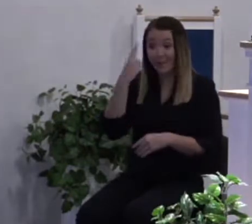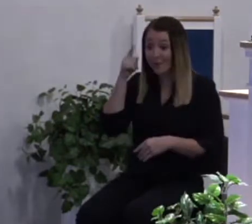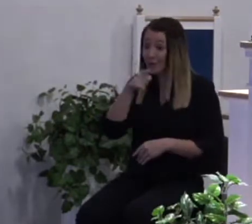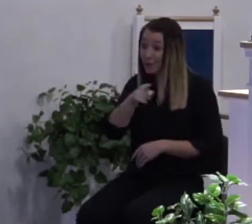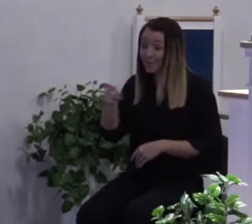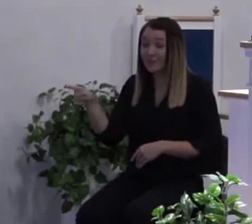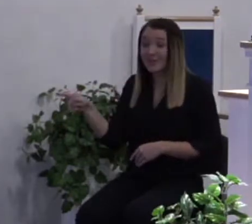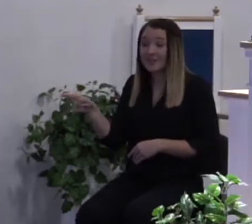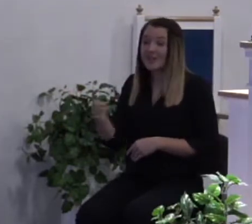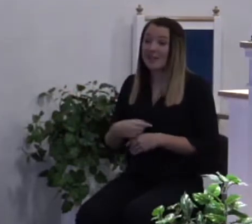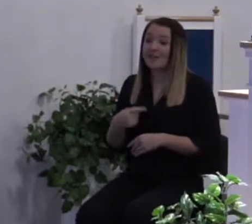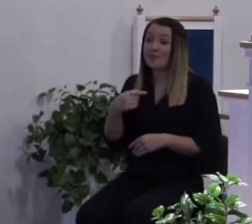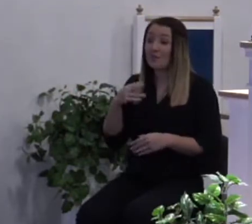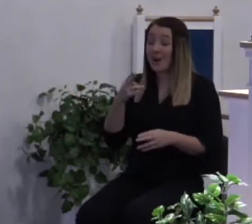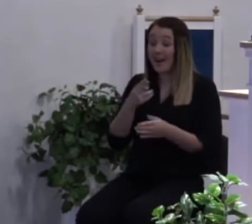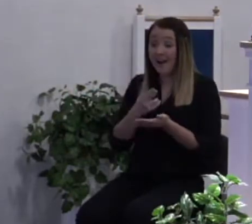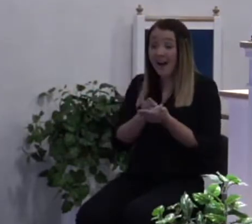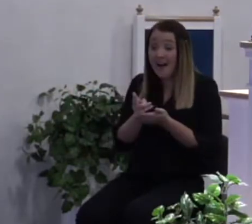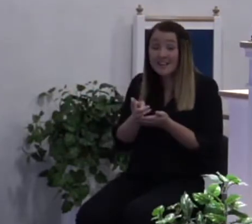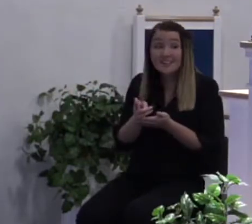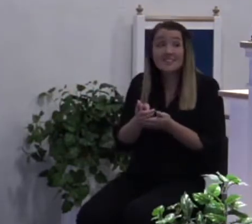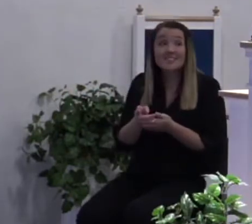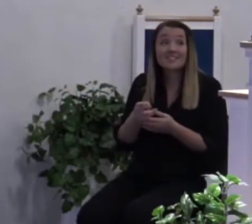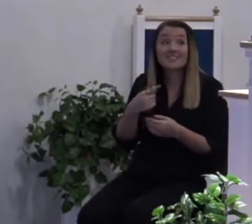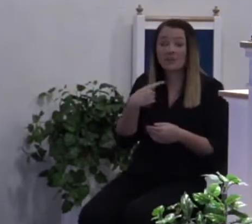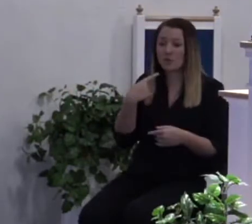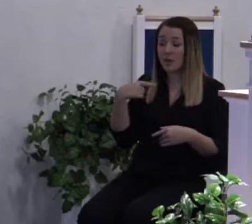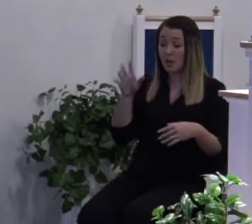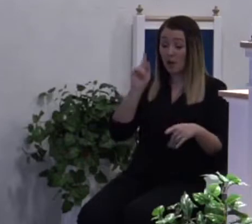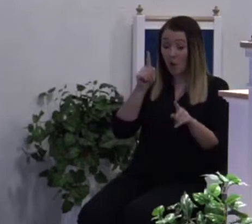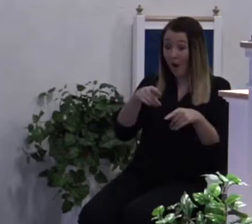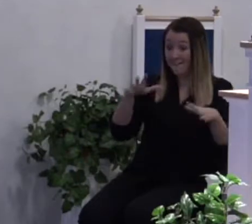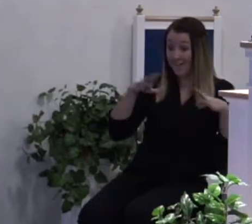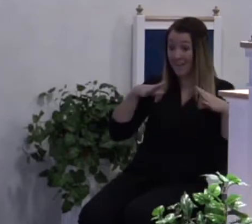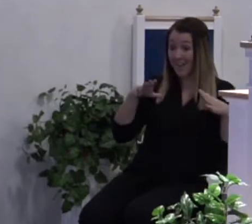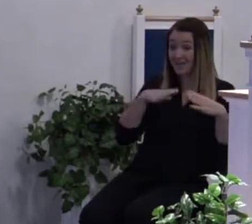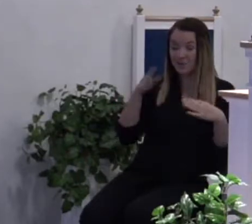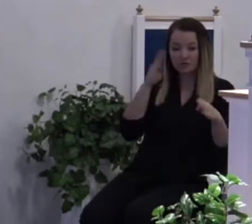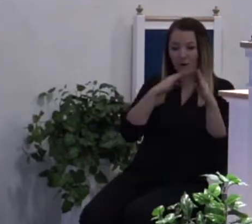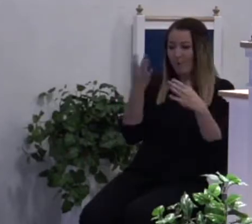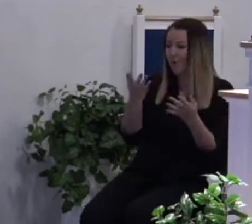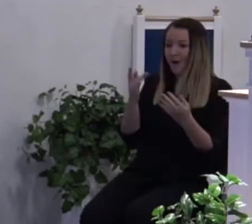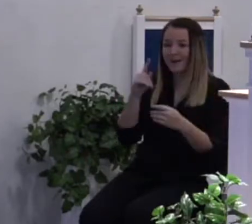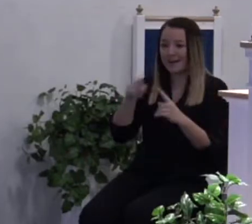we're just completely honest sometimes even when we go on vacation trouble is waiting when you get off the airplane.